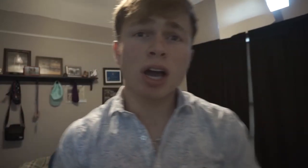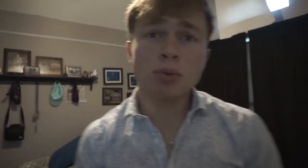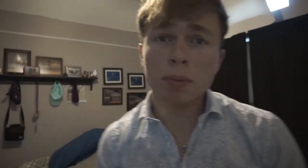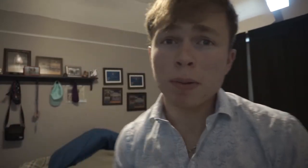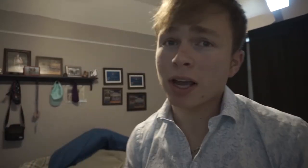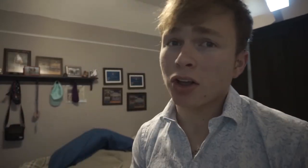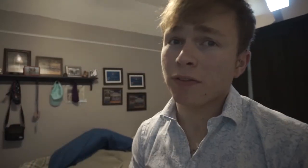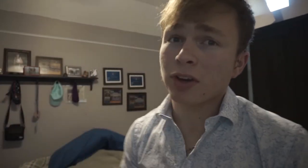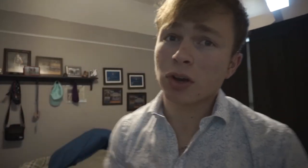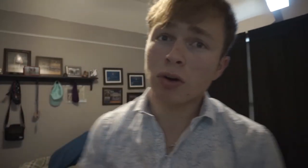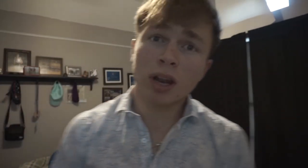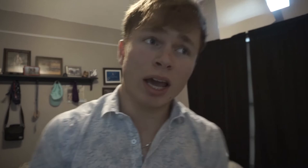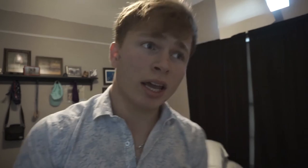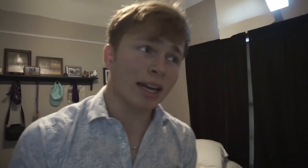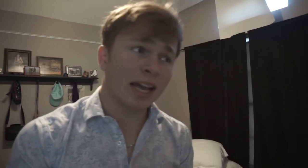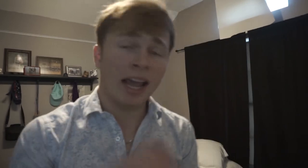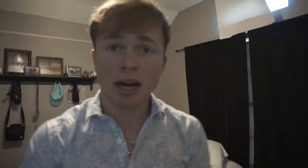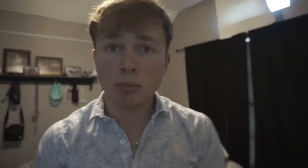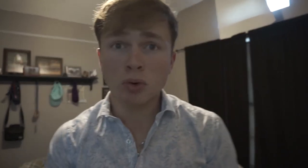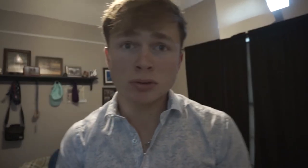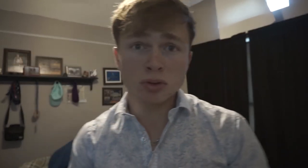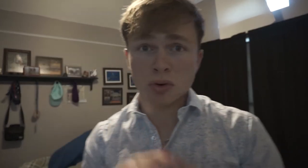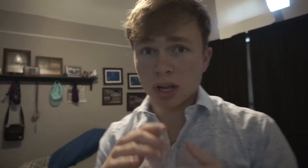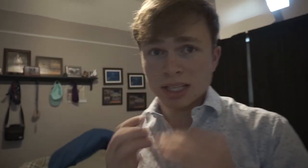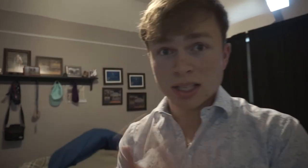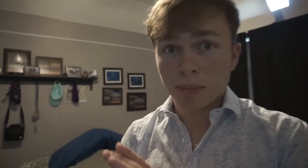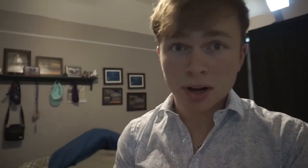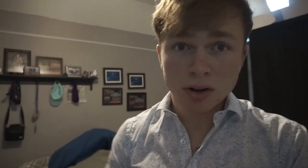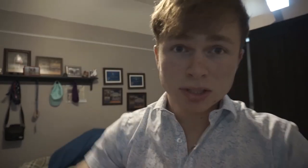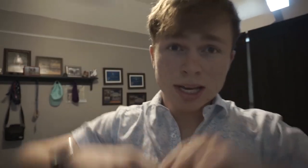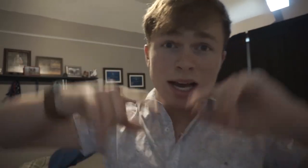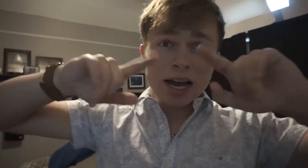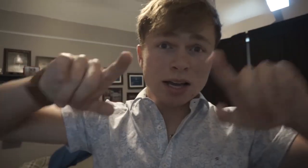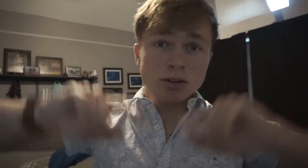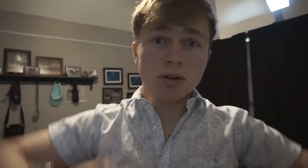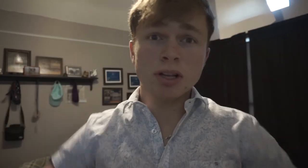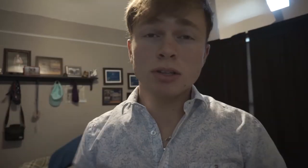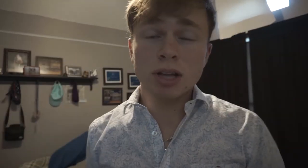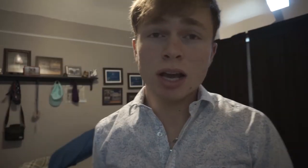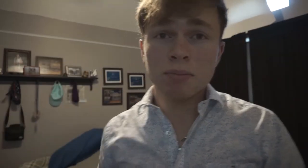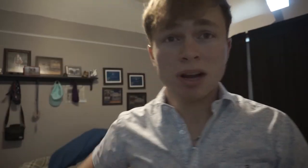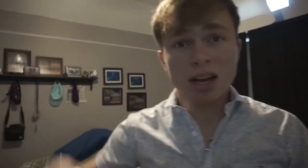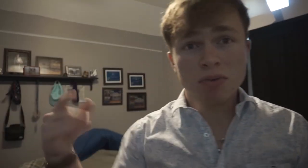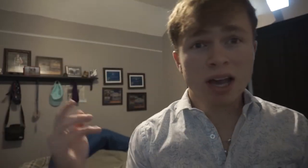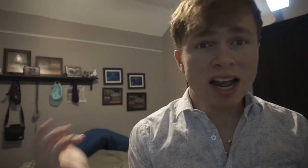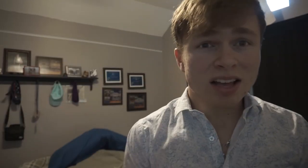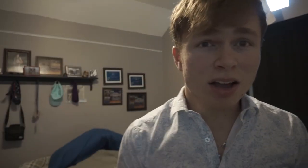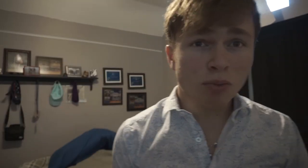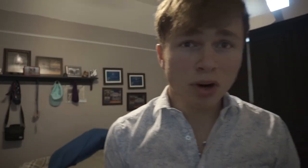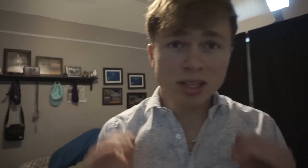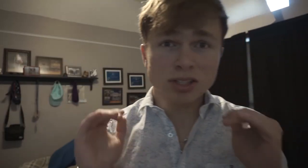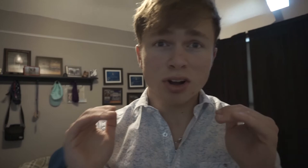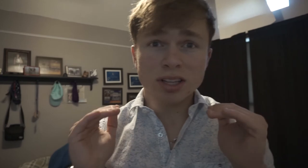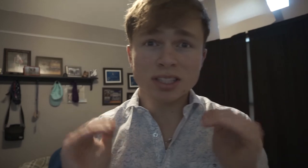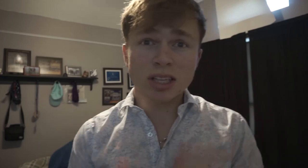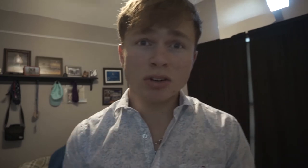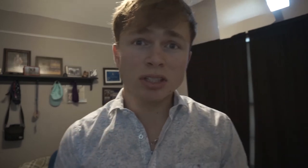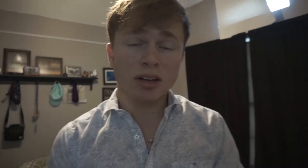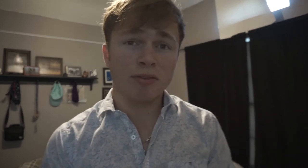guys want me to make another video. Like in animals. Or like something else. I can totally do that. But anyway. I thought I wanted to start this series. Of